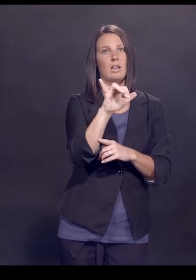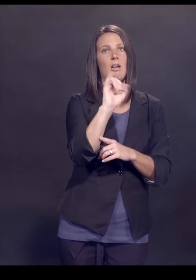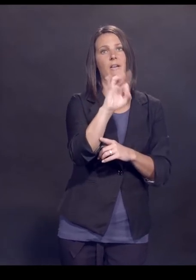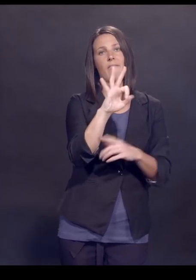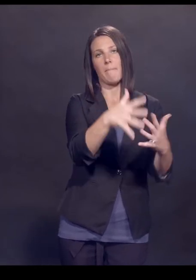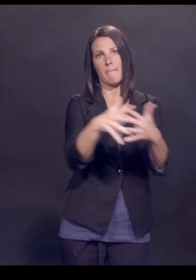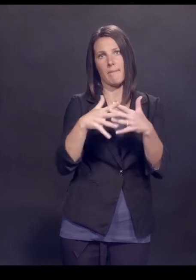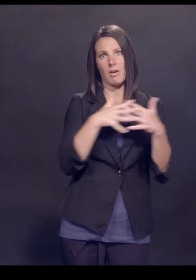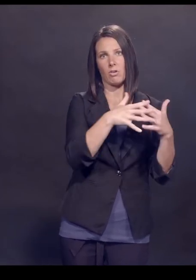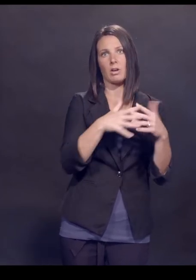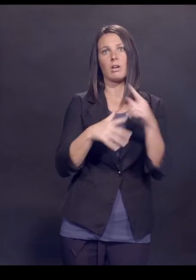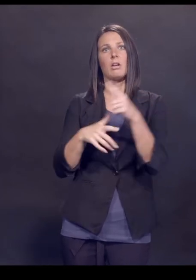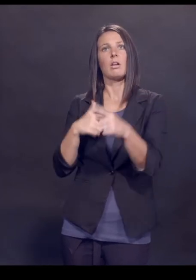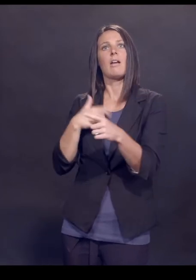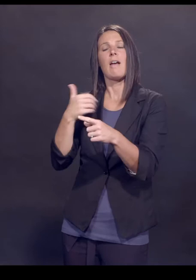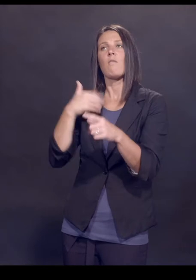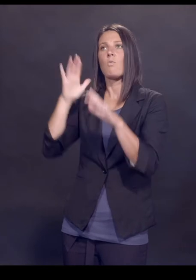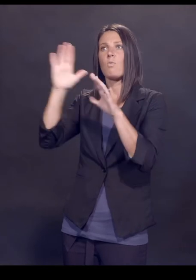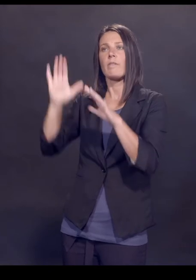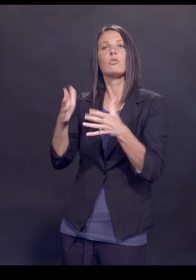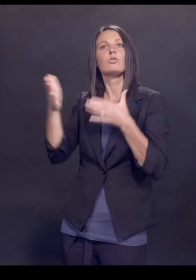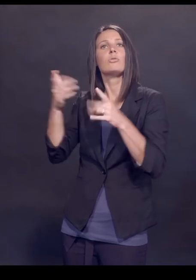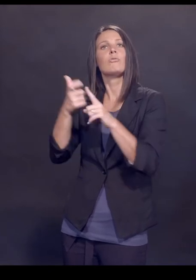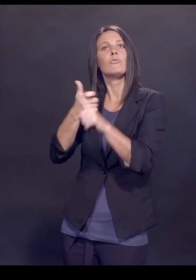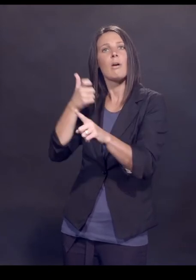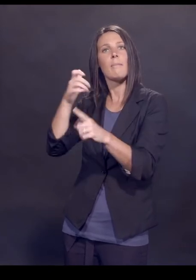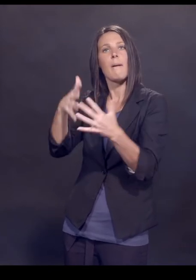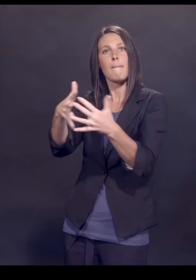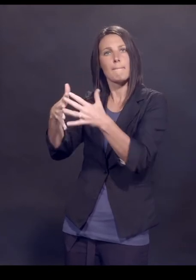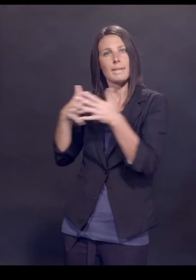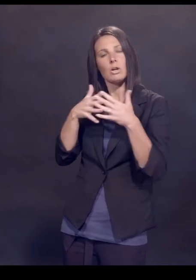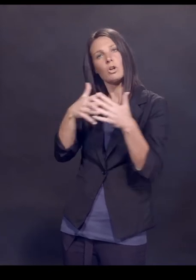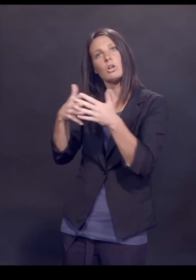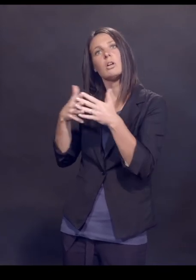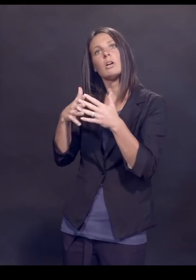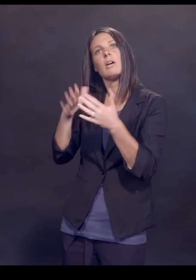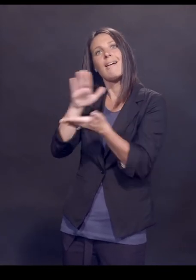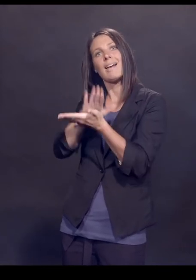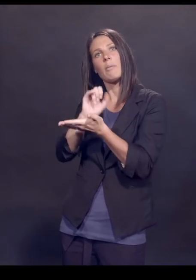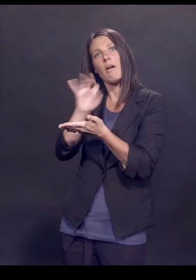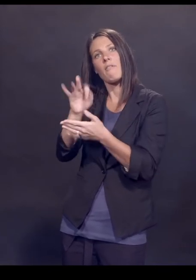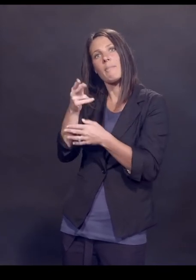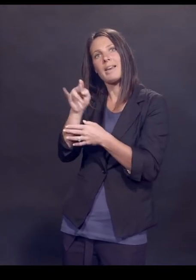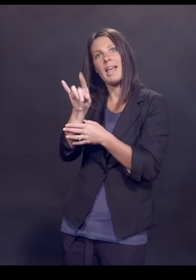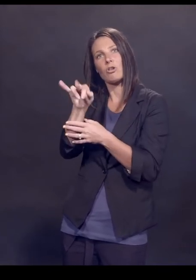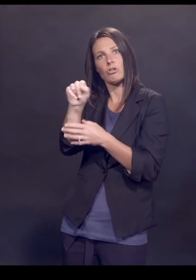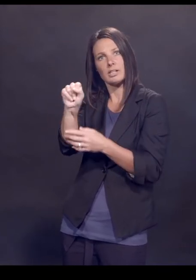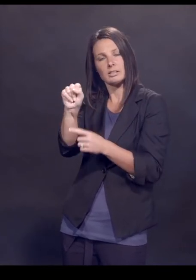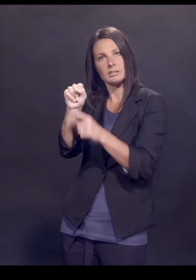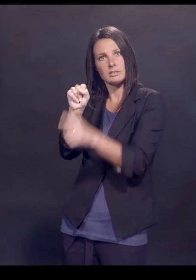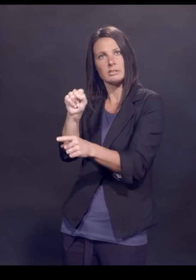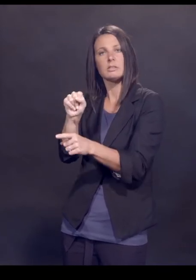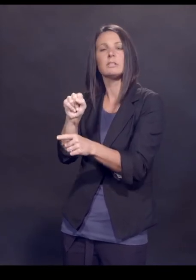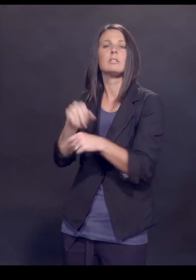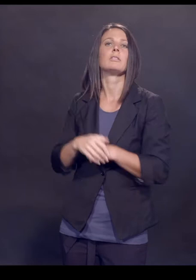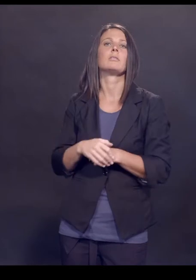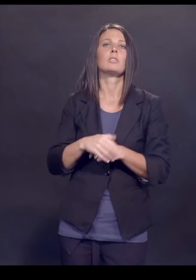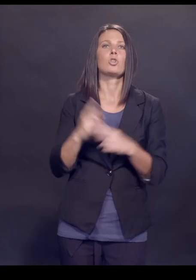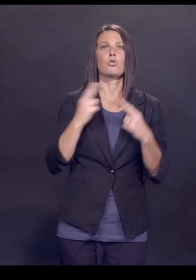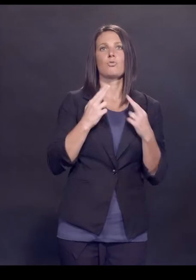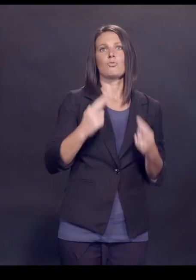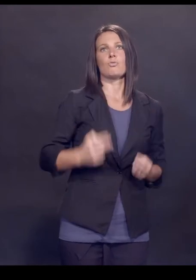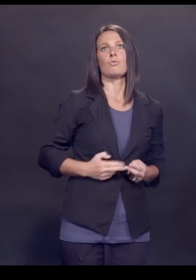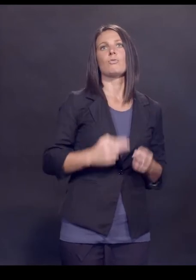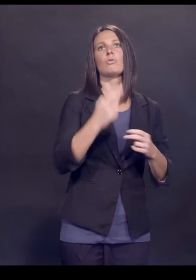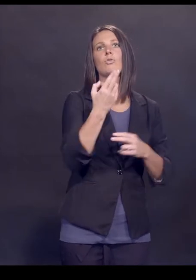Certificate for Outstanding Service from the American Academy of Pediatrics, the Humanitarian